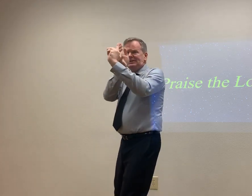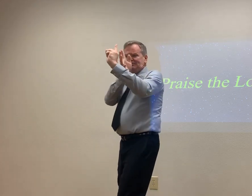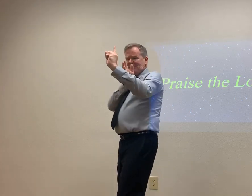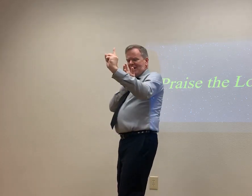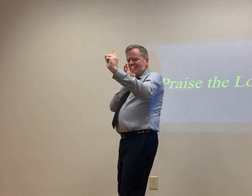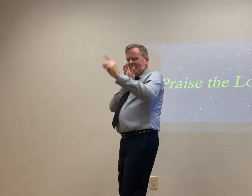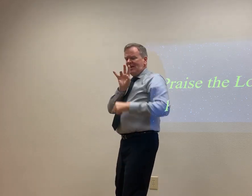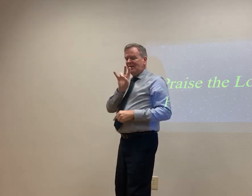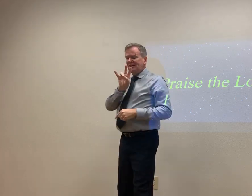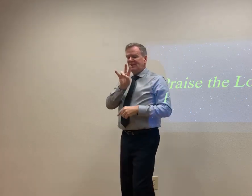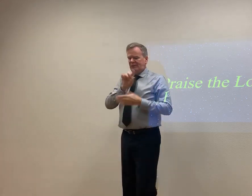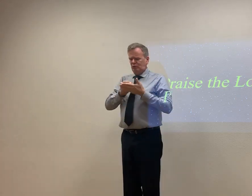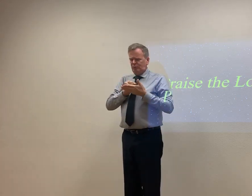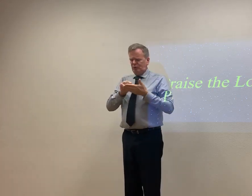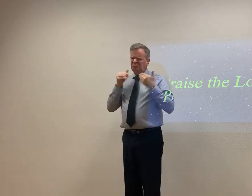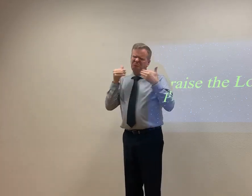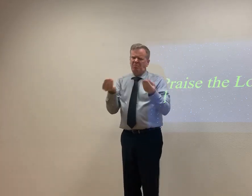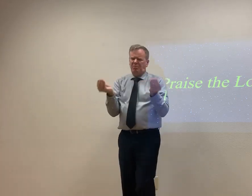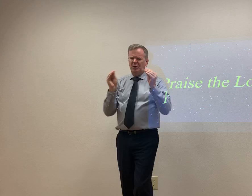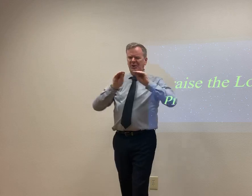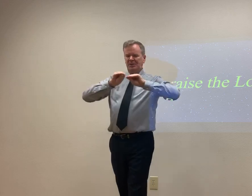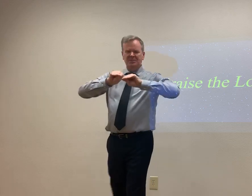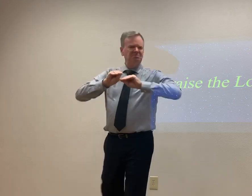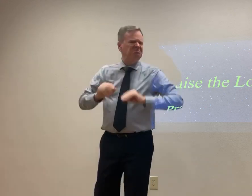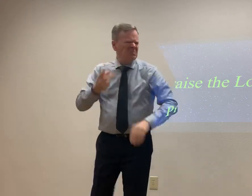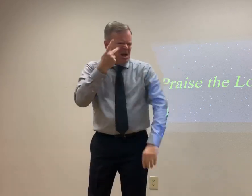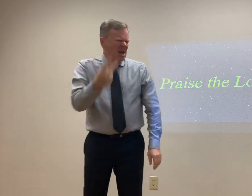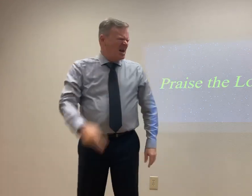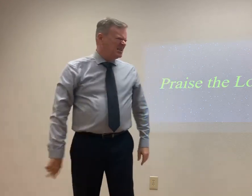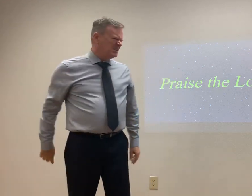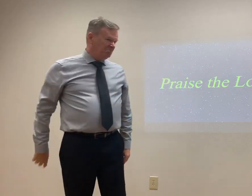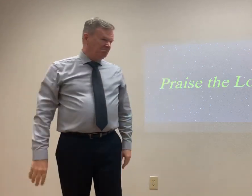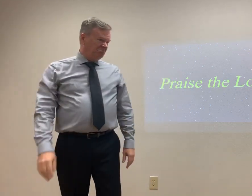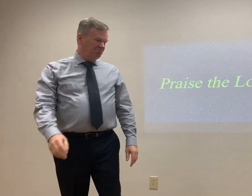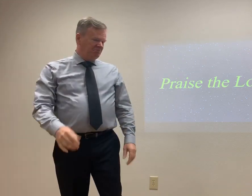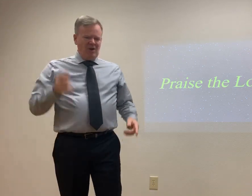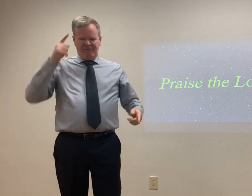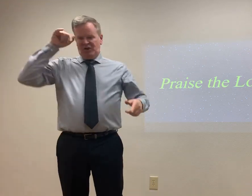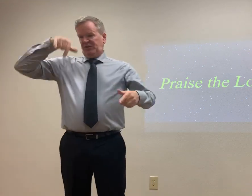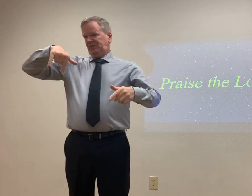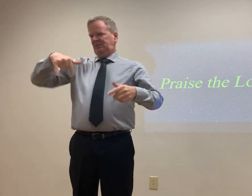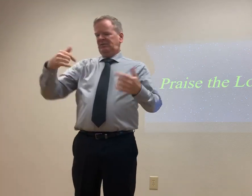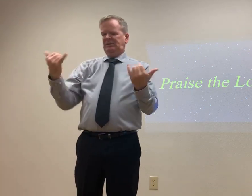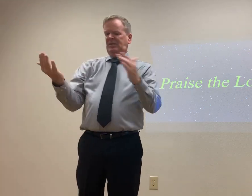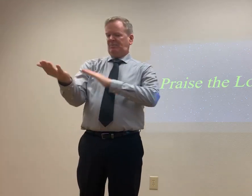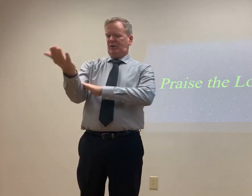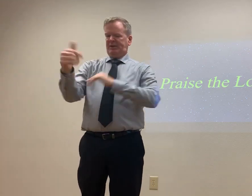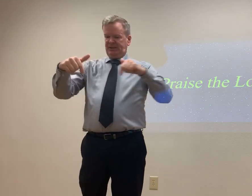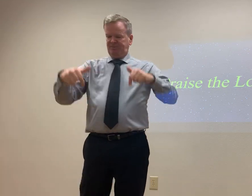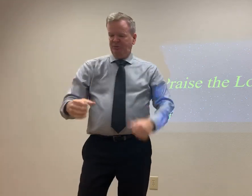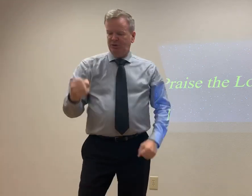particular subject, and every time I tried to elaborate on it, I felt like I needed to do it this morning. So